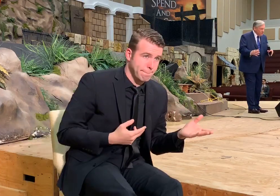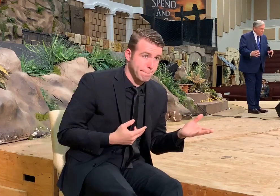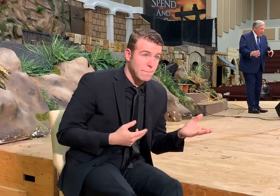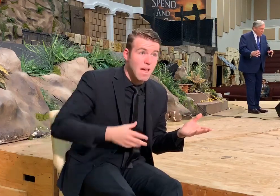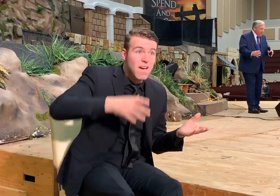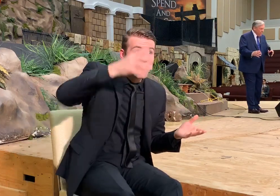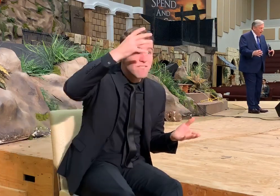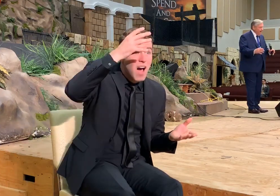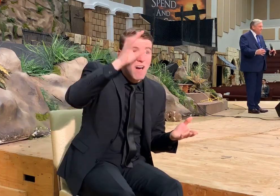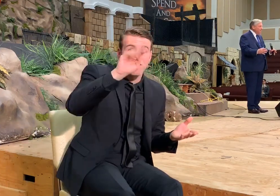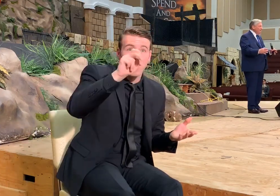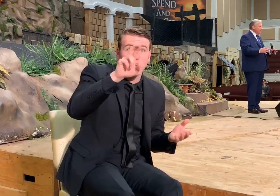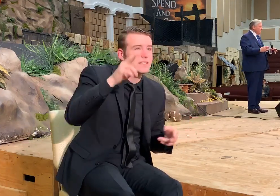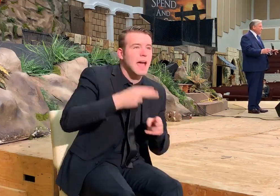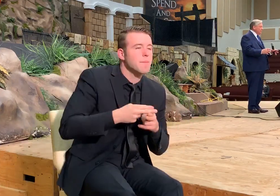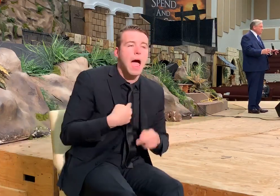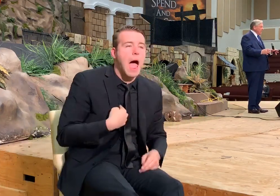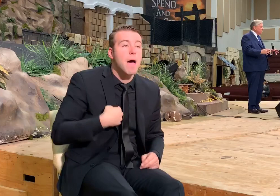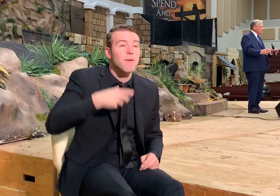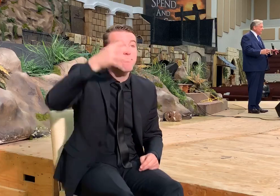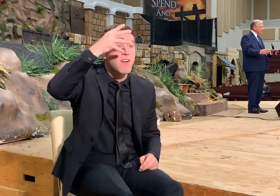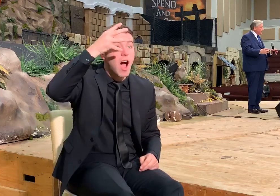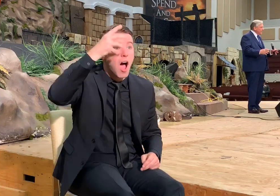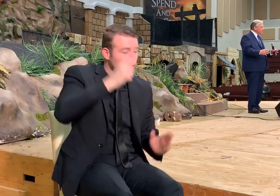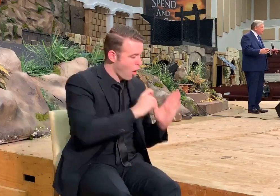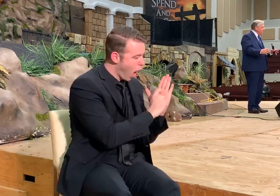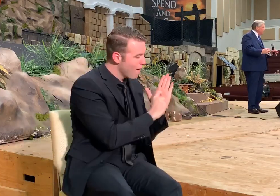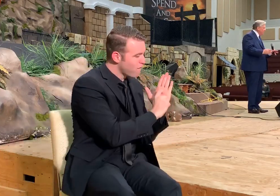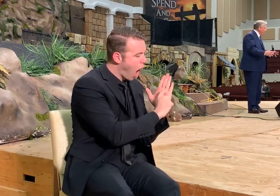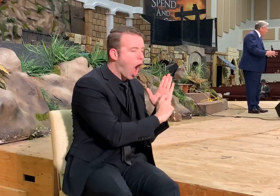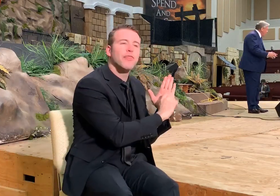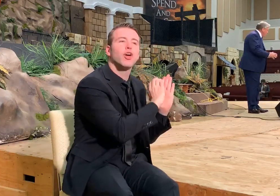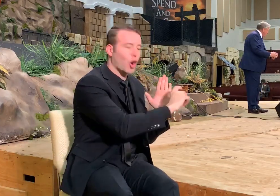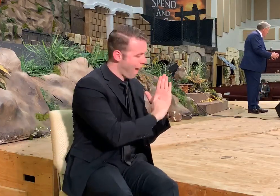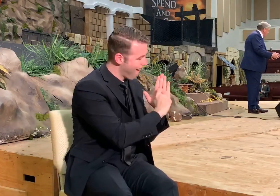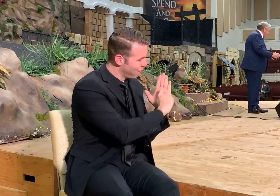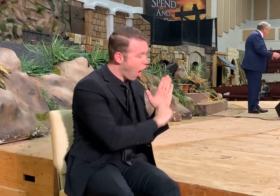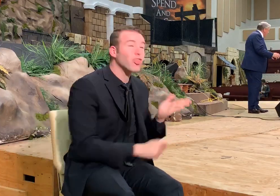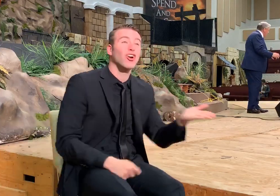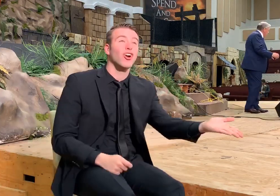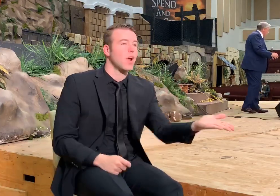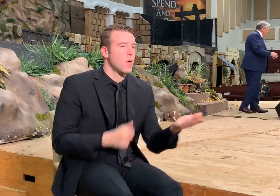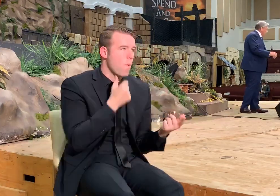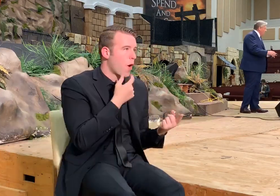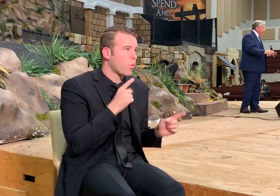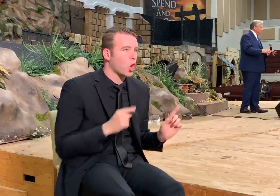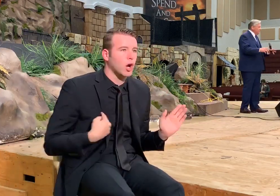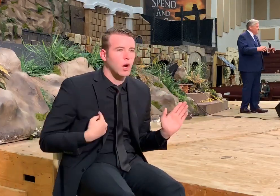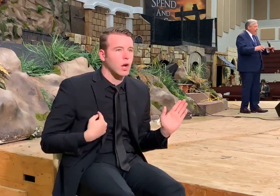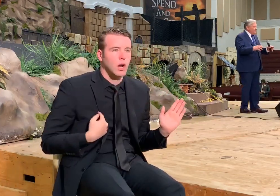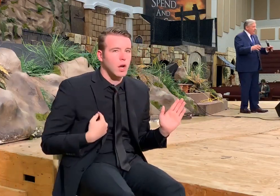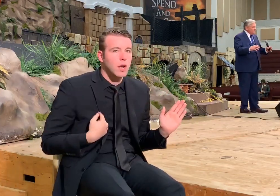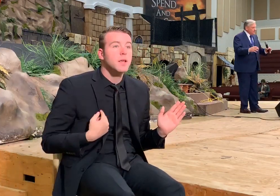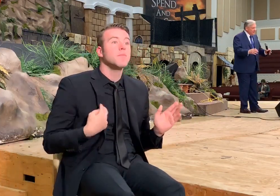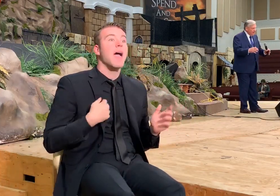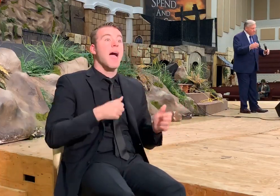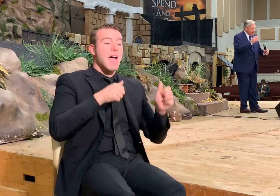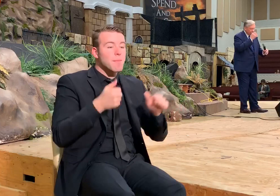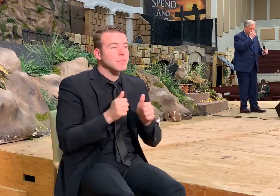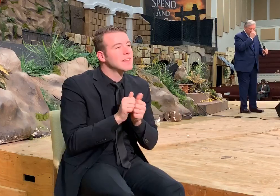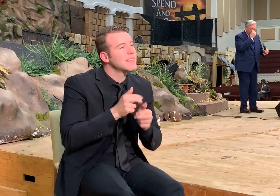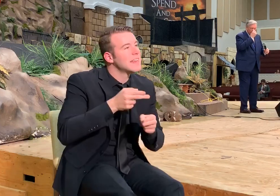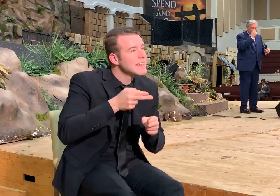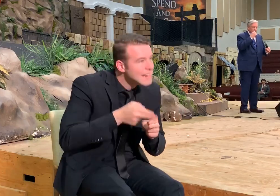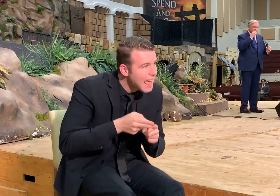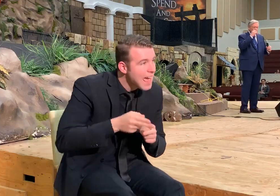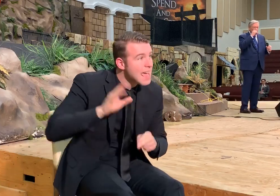Father is not a name. I'm a father, but if I sign a check, I can't just write Father on it. And so I have to be baptized in the name